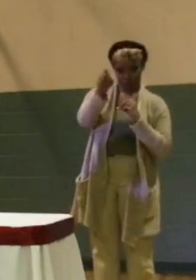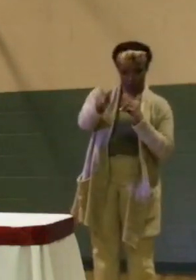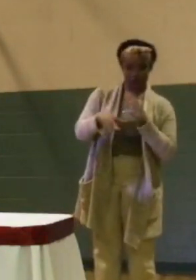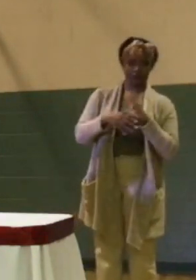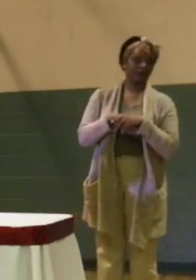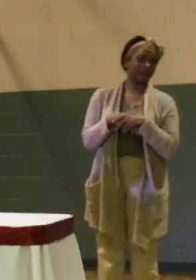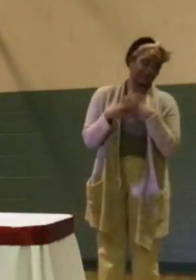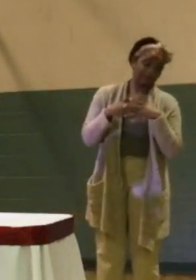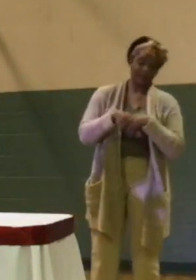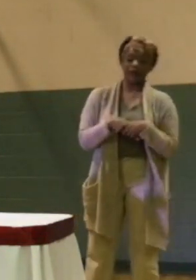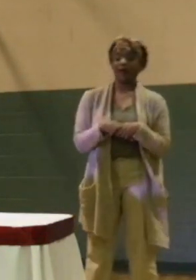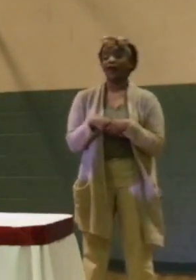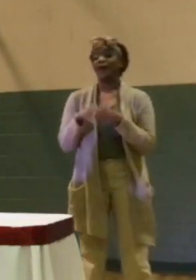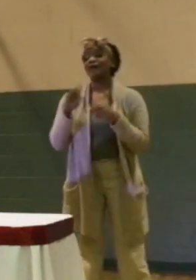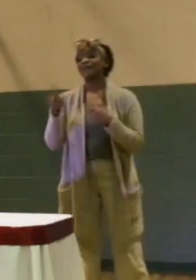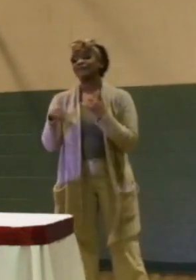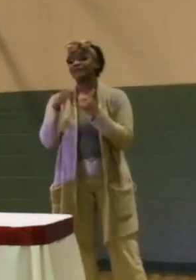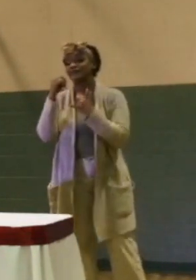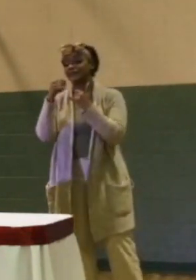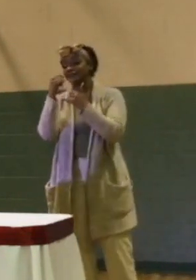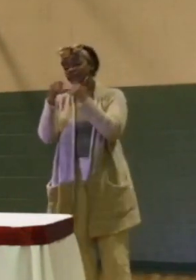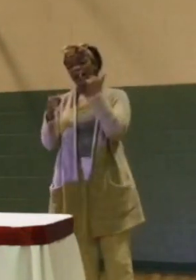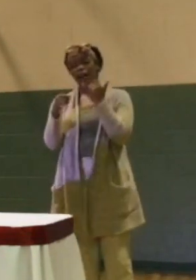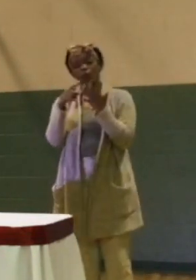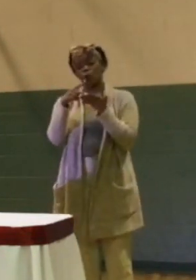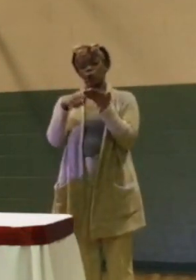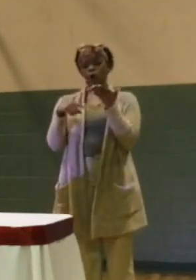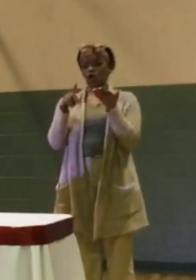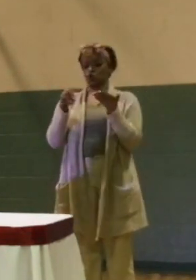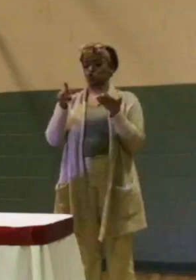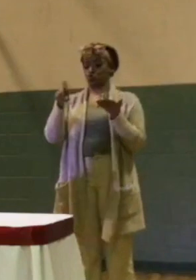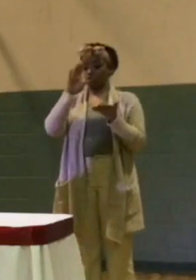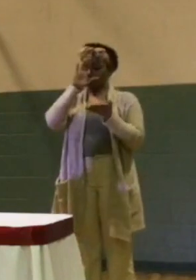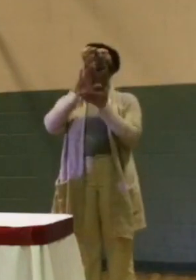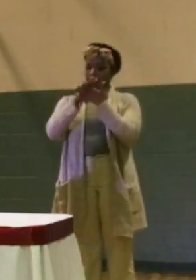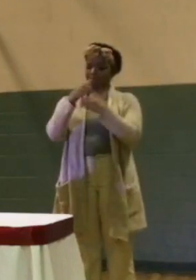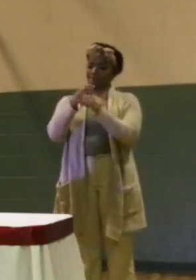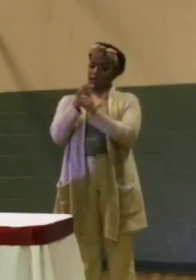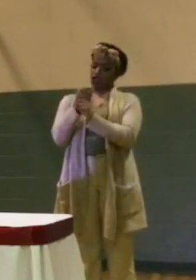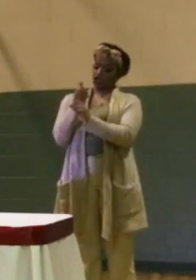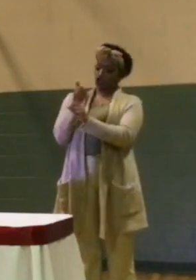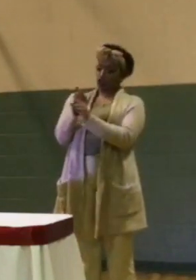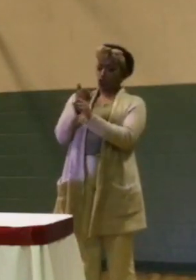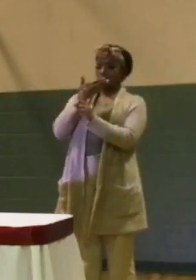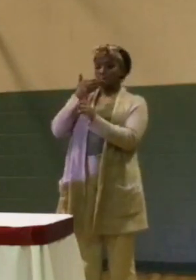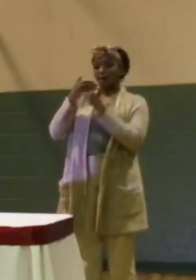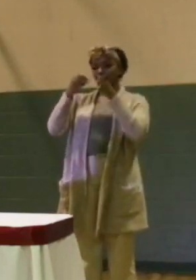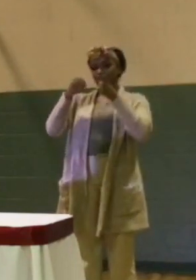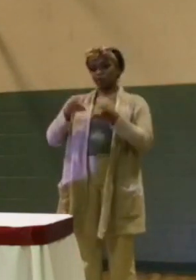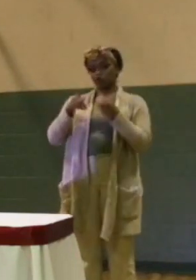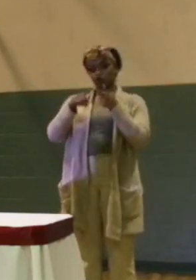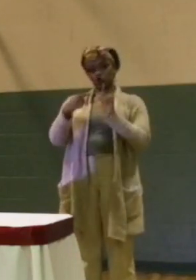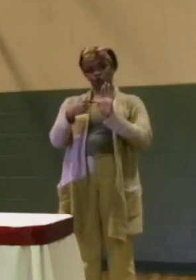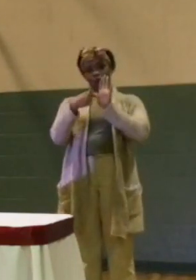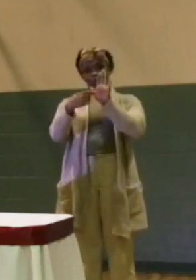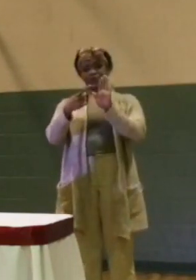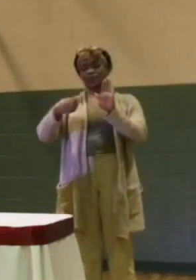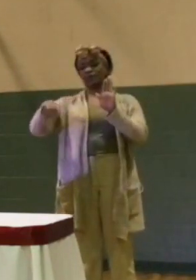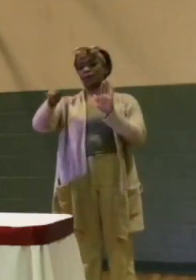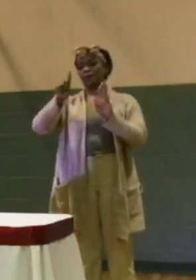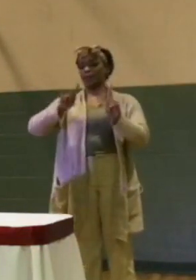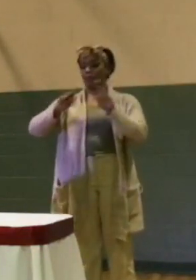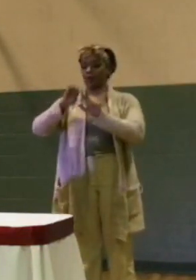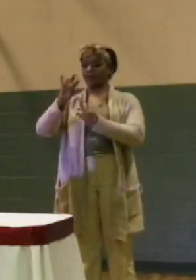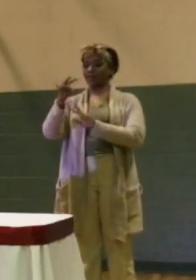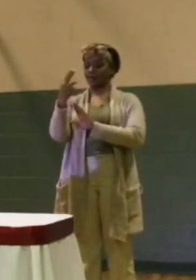Finally, what do you believe makes you the best person to represent the residents of the seventh ward in city